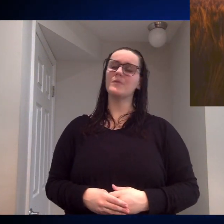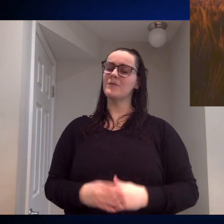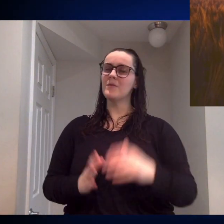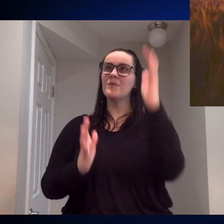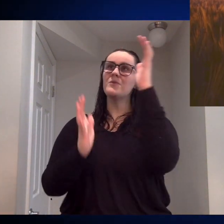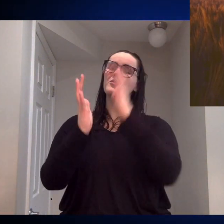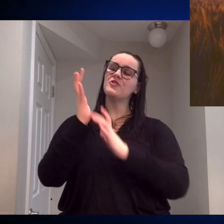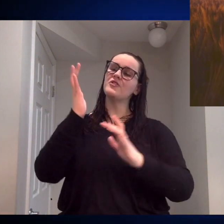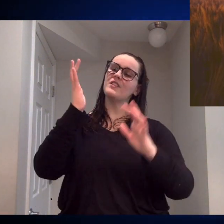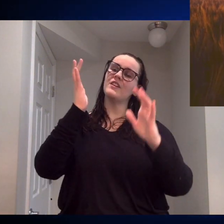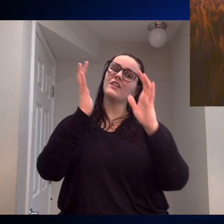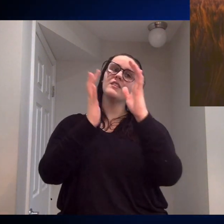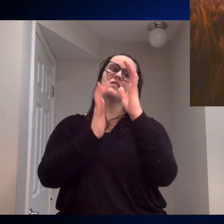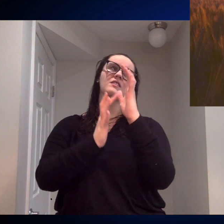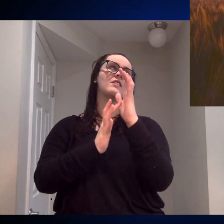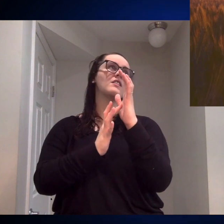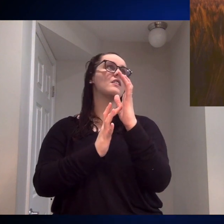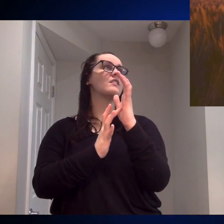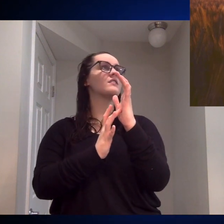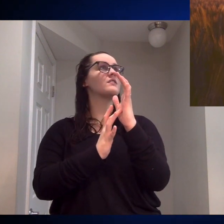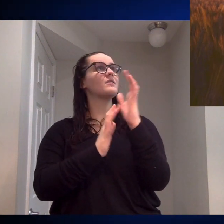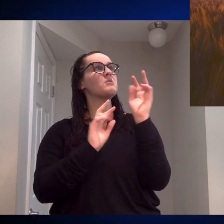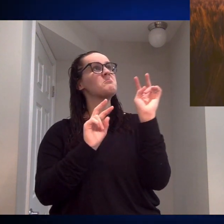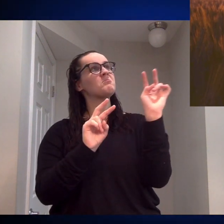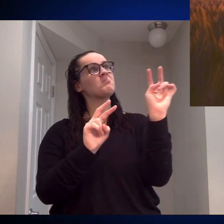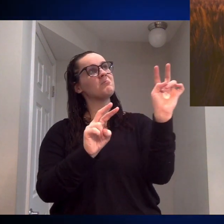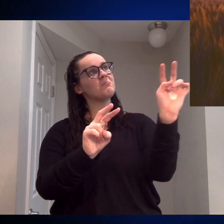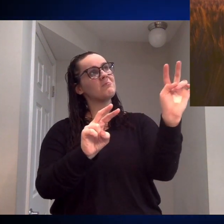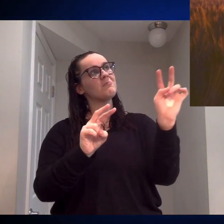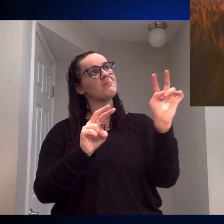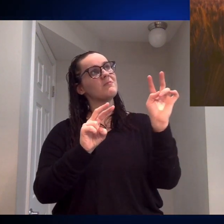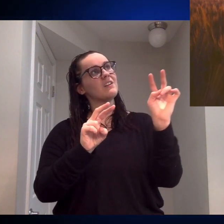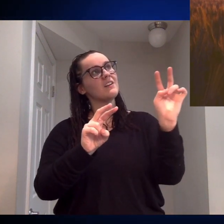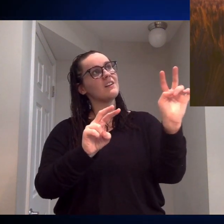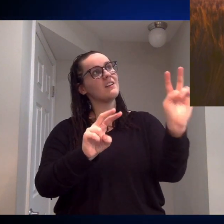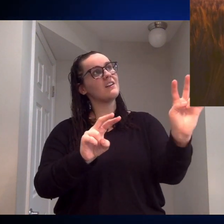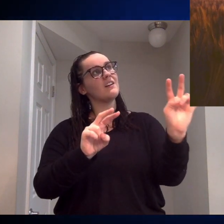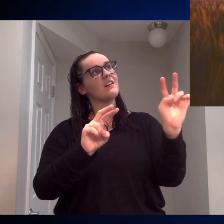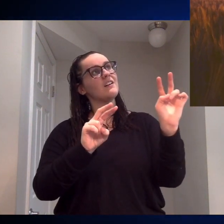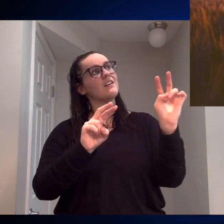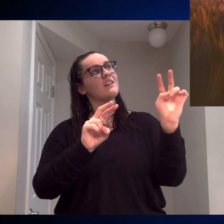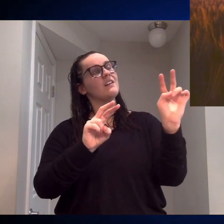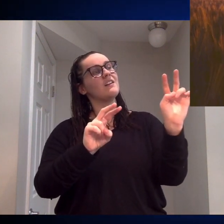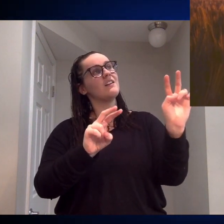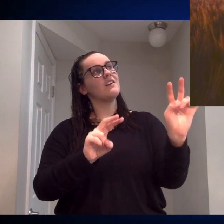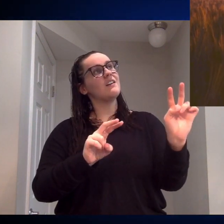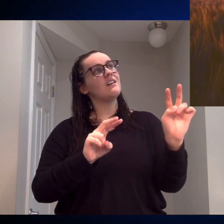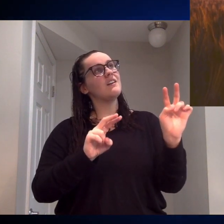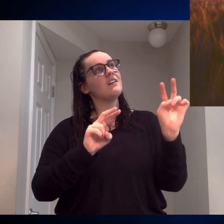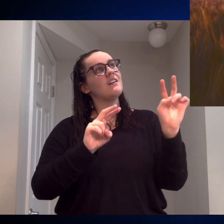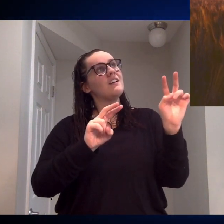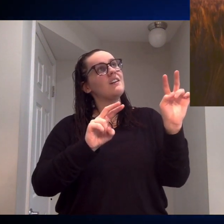Oh, Jesus, we turn our eyes